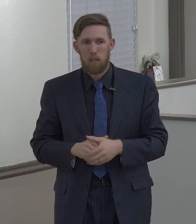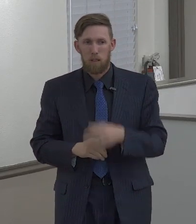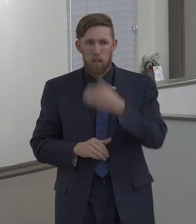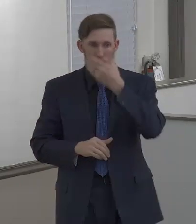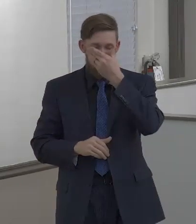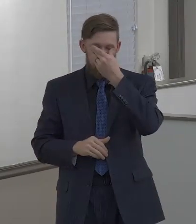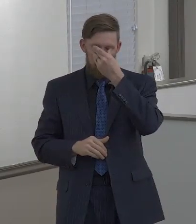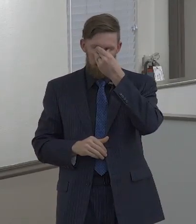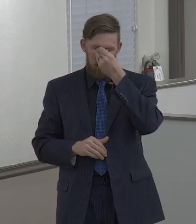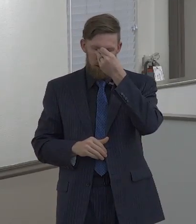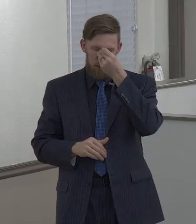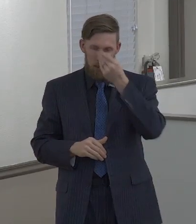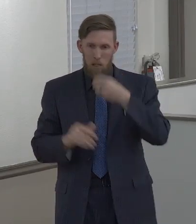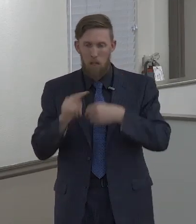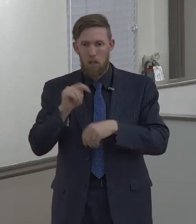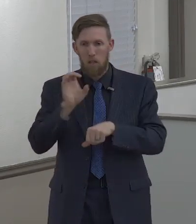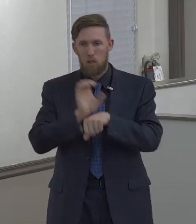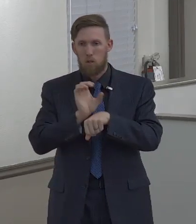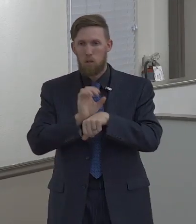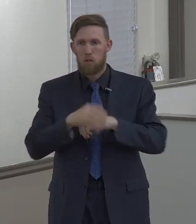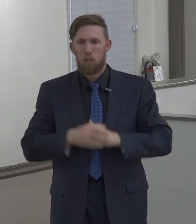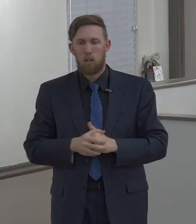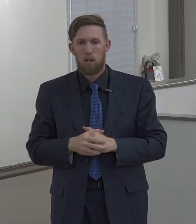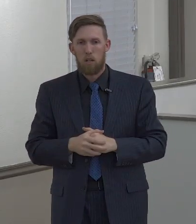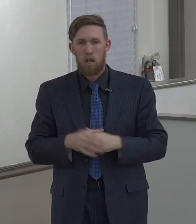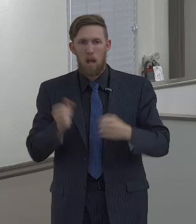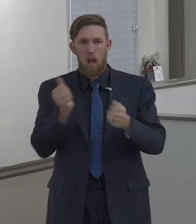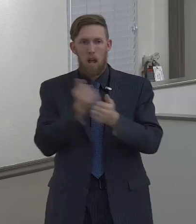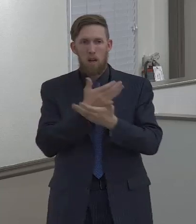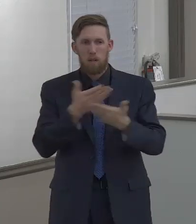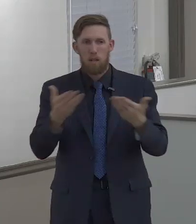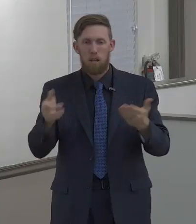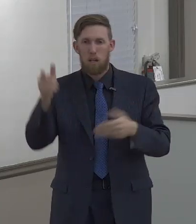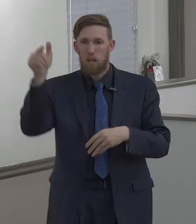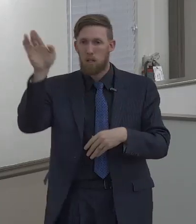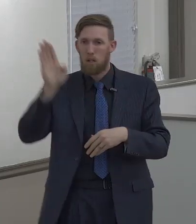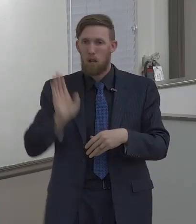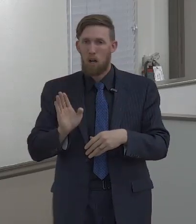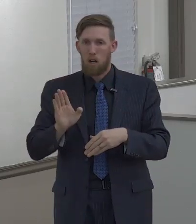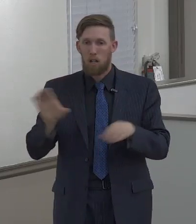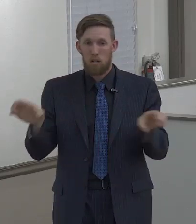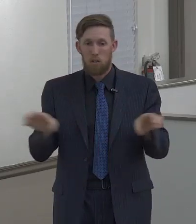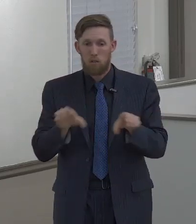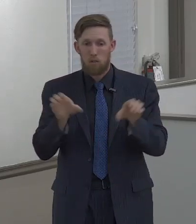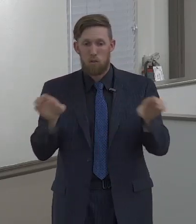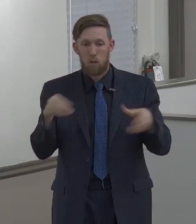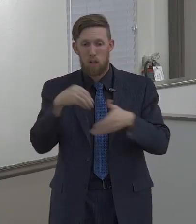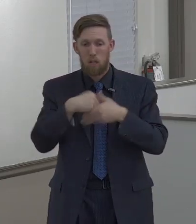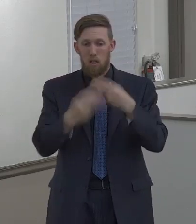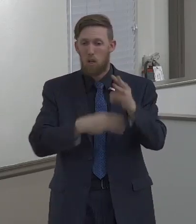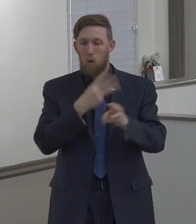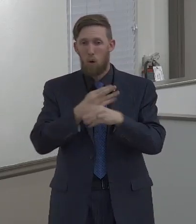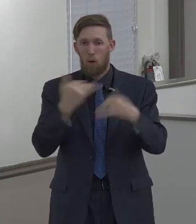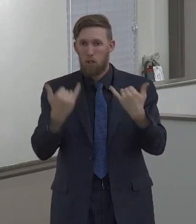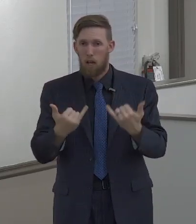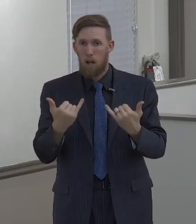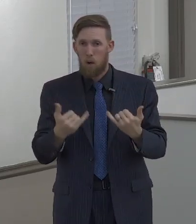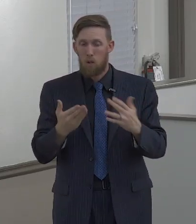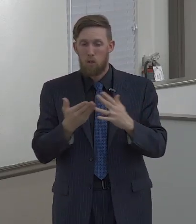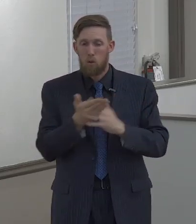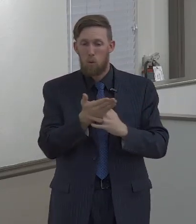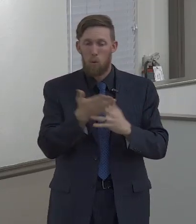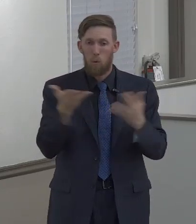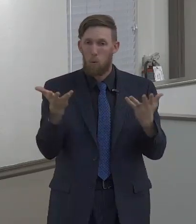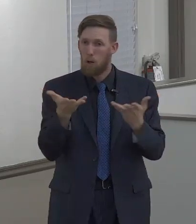The church, everything that God is doing today, he is doing through